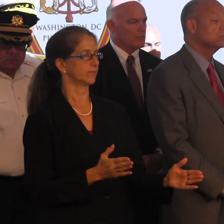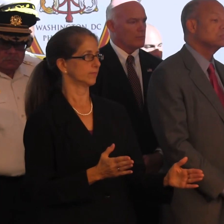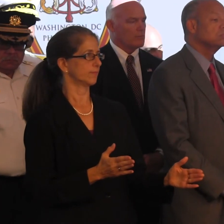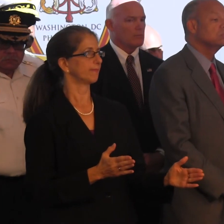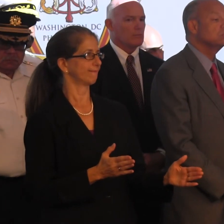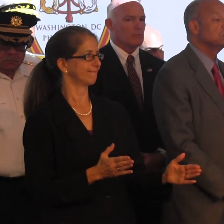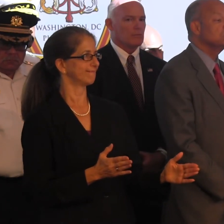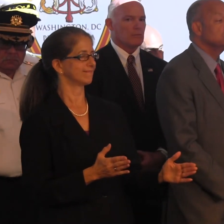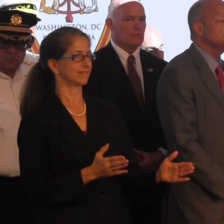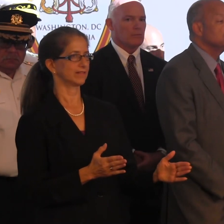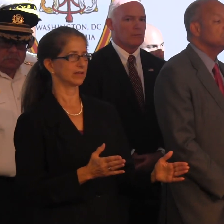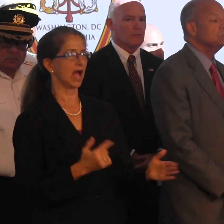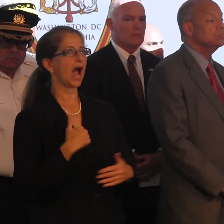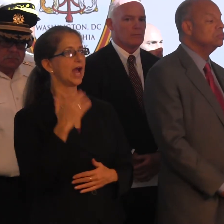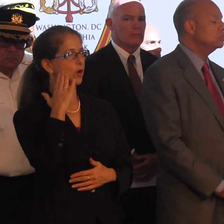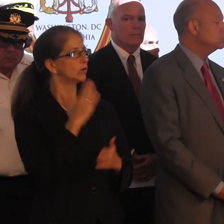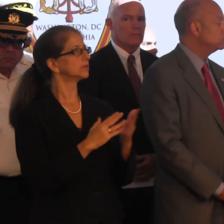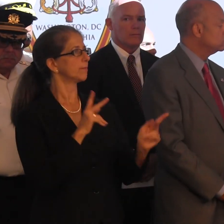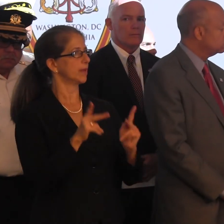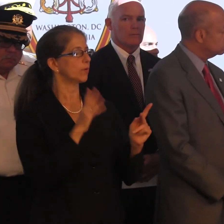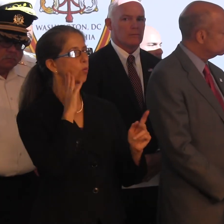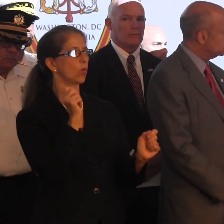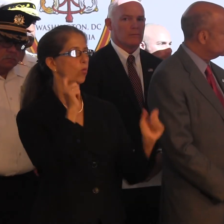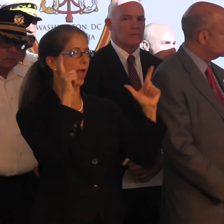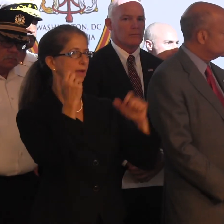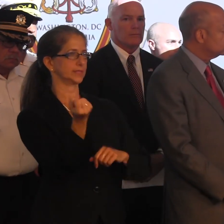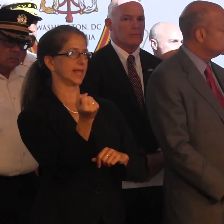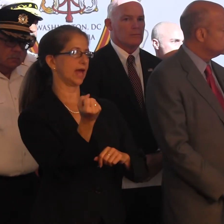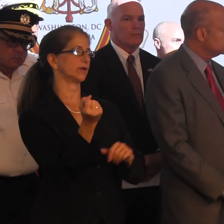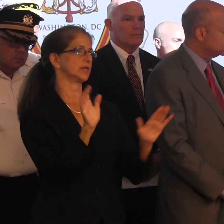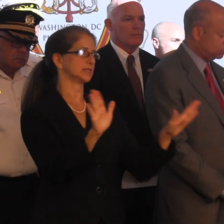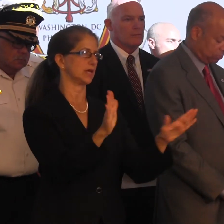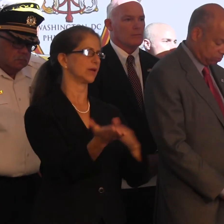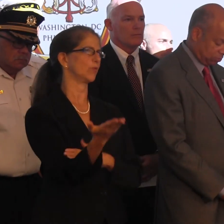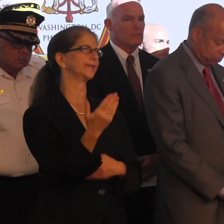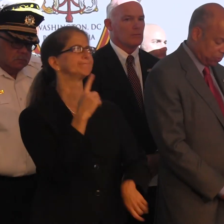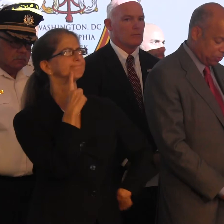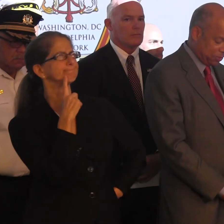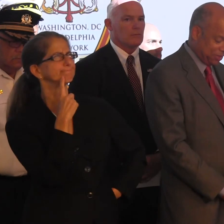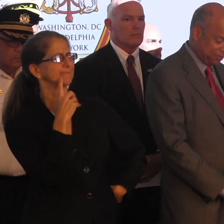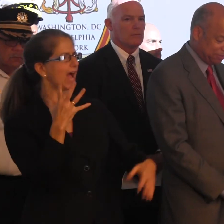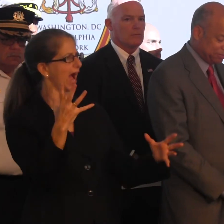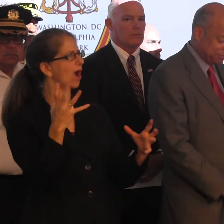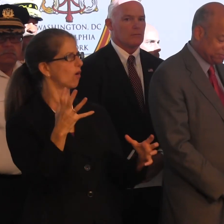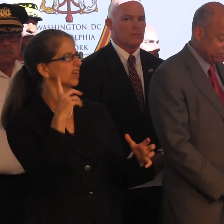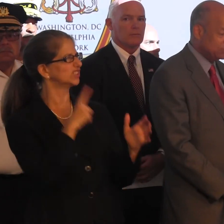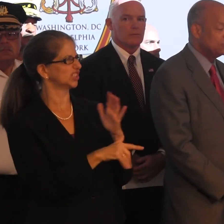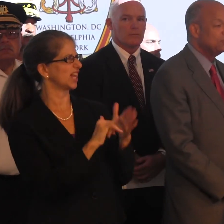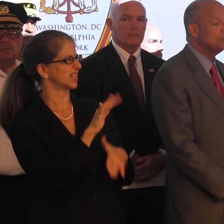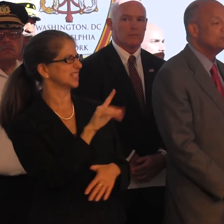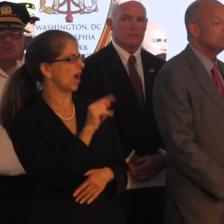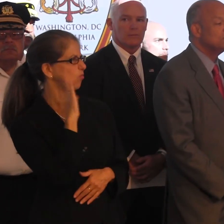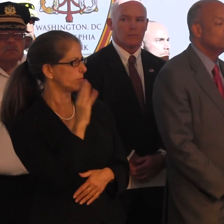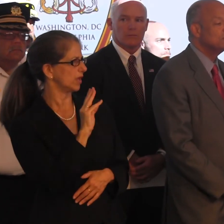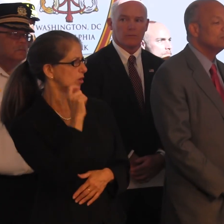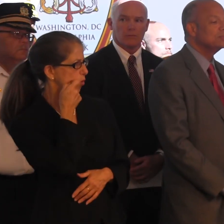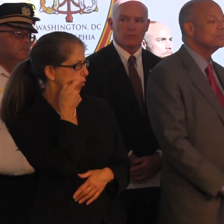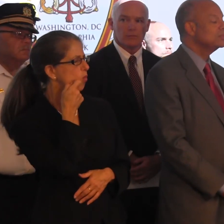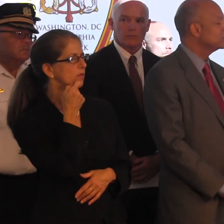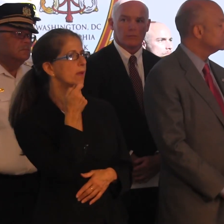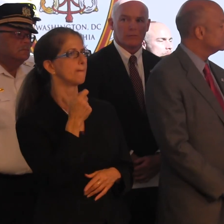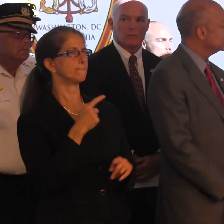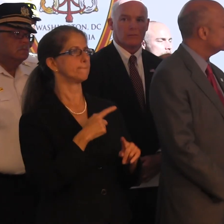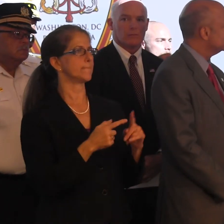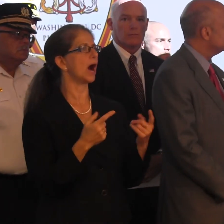necessarily the kind of thing. I mean, I know some folks will wake up maybe Saturday morning or Sunday morning and say, hey, I want to check this out. This is going to be really cool. Okay. But,